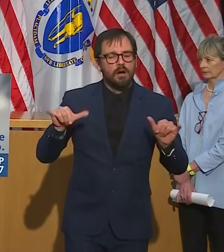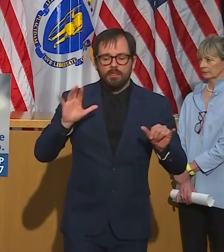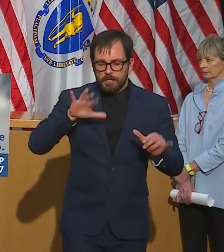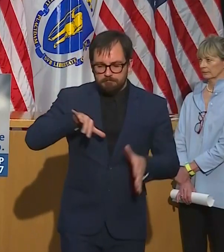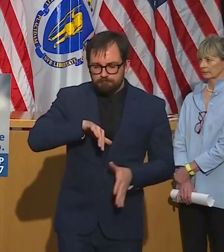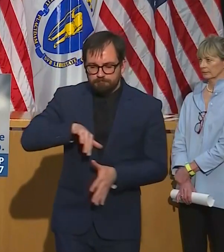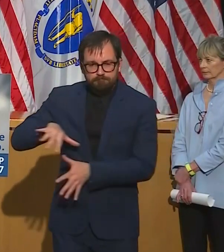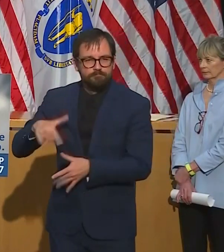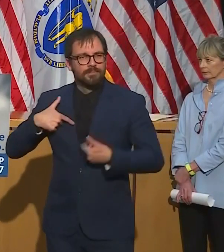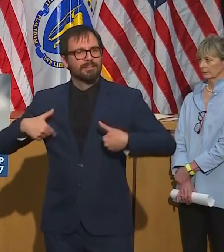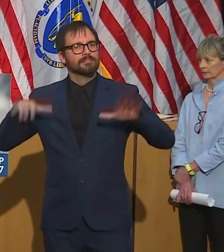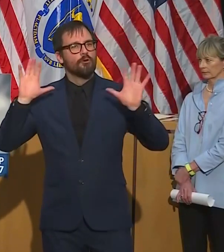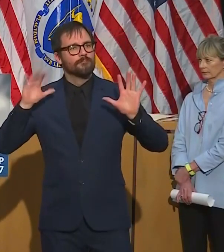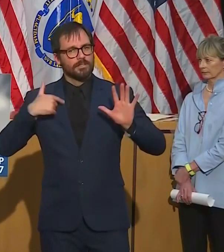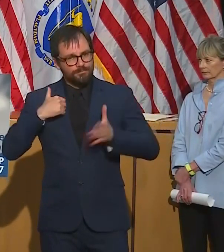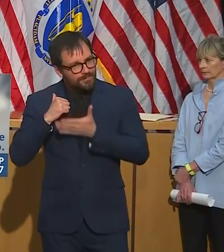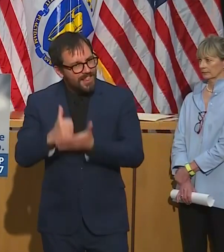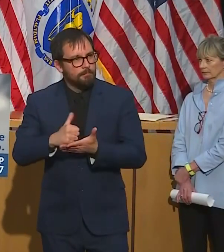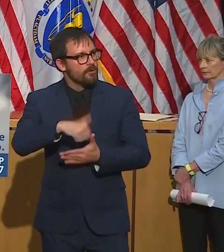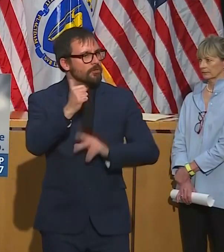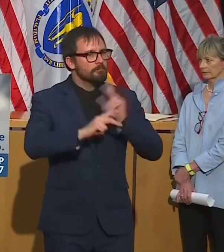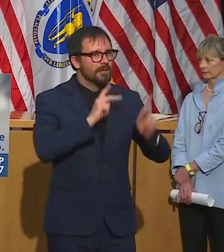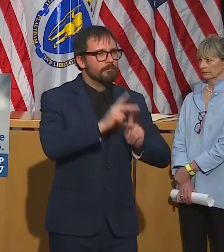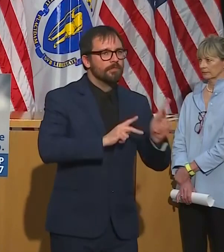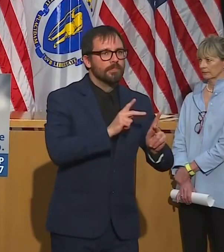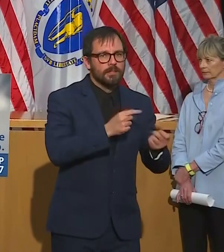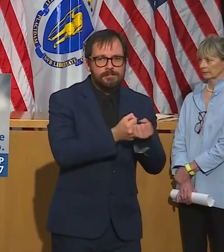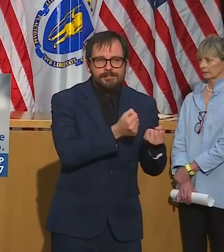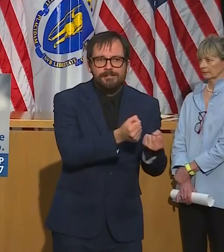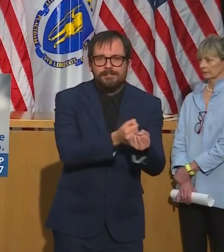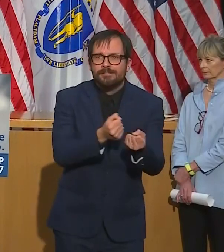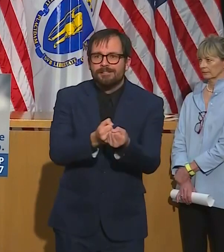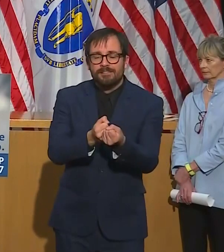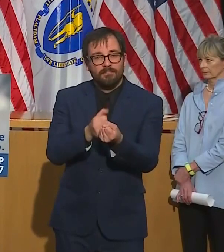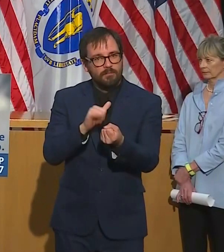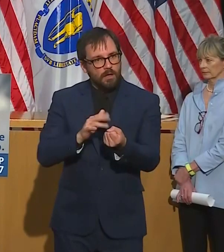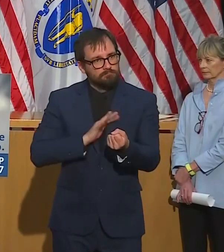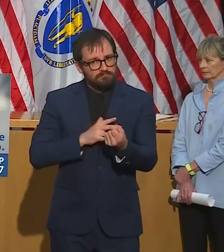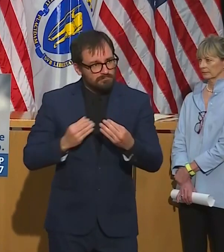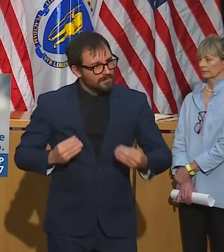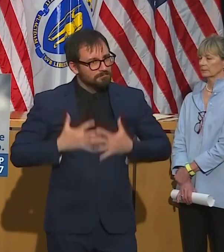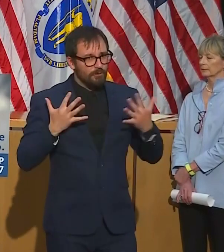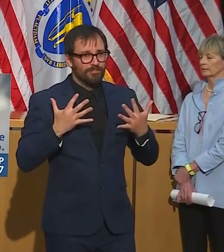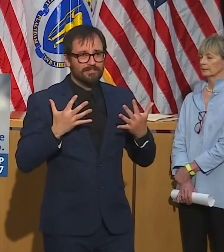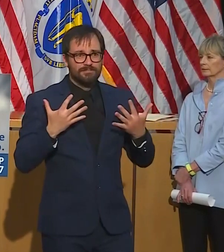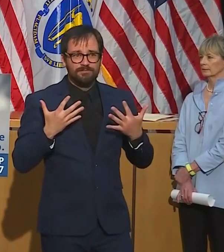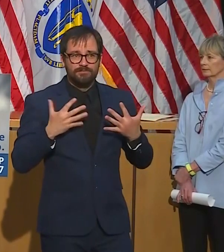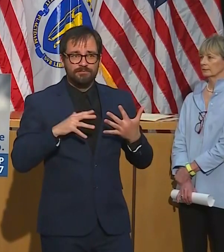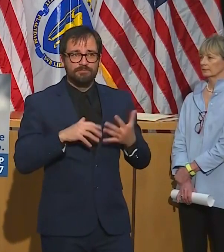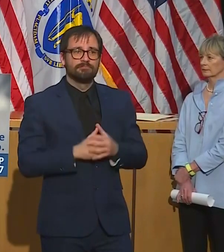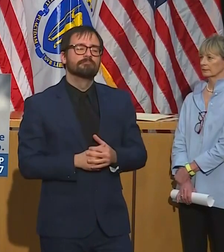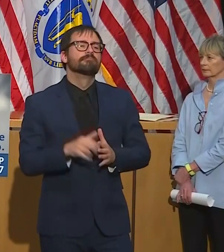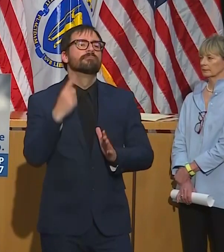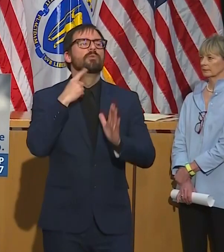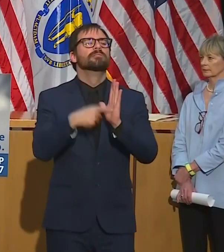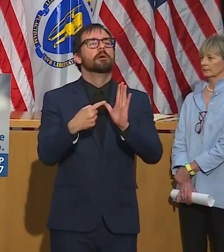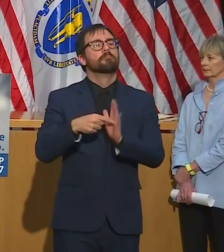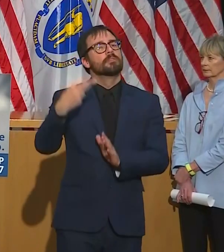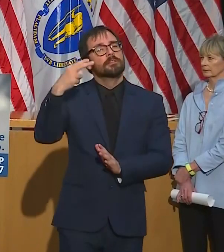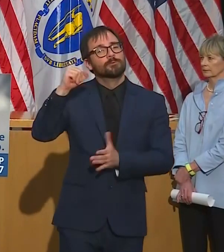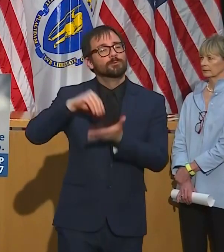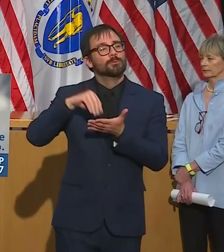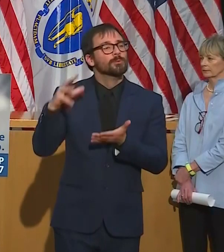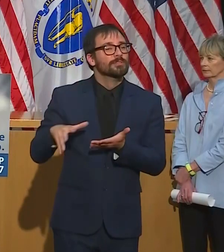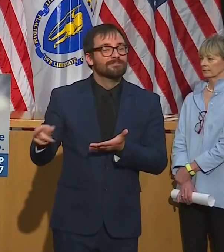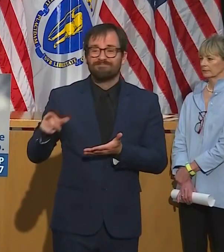stories can also be uplifting and parents sharing profound examples of high schoolers for example who despite having their senior year cut